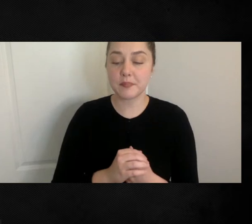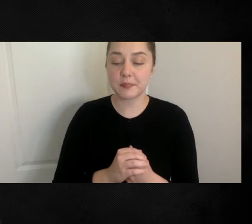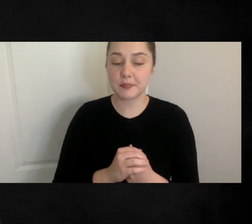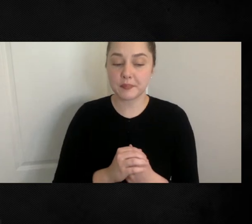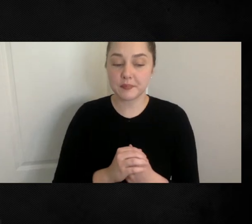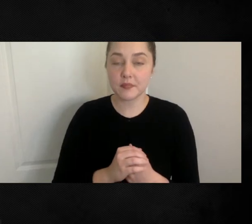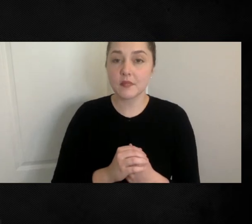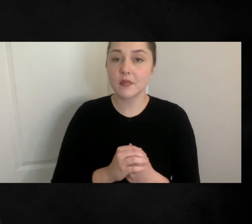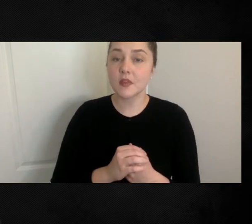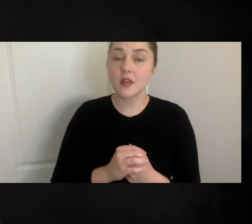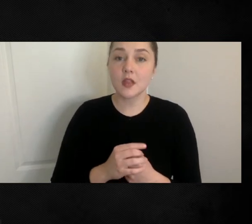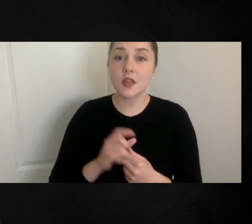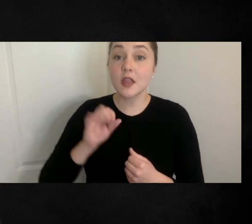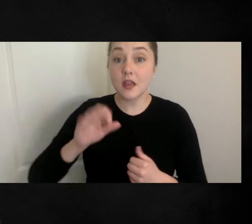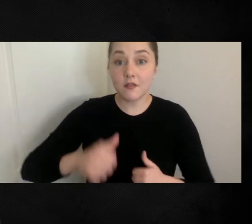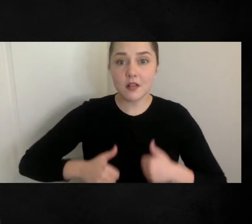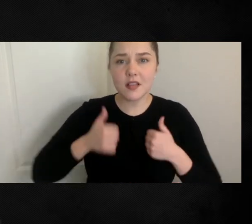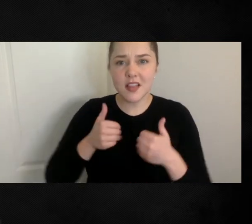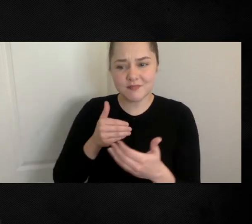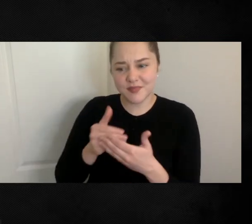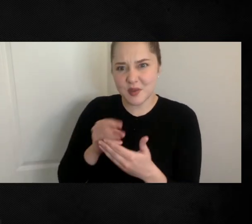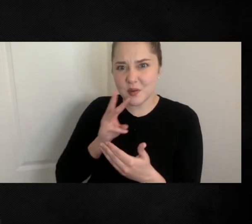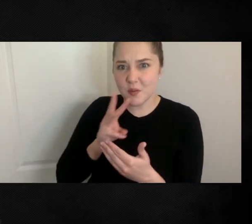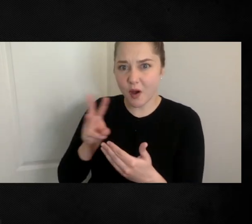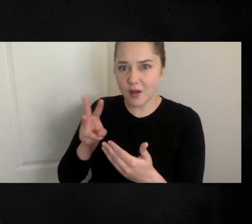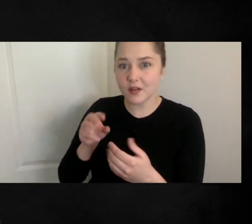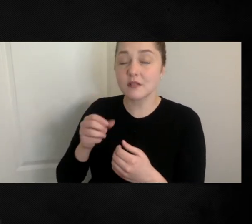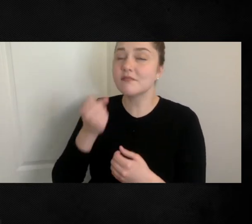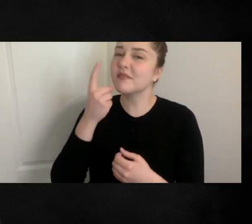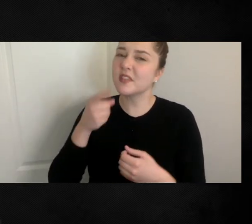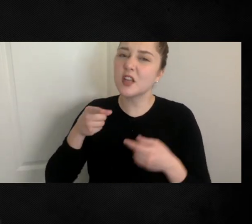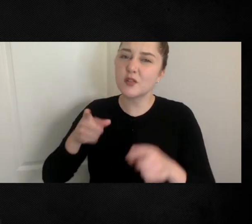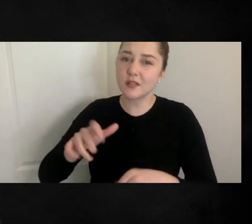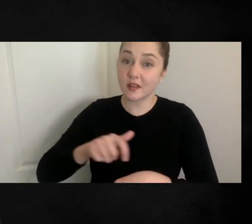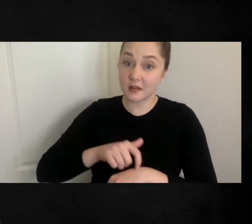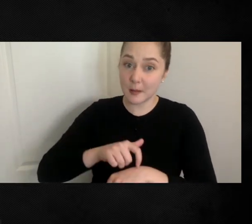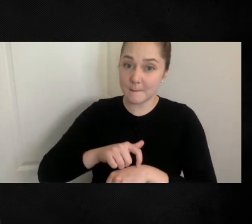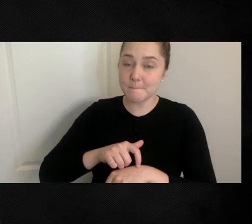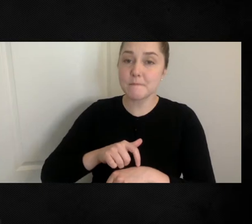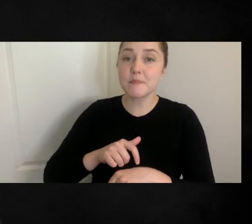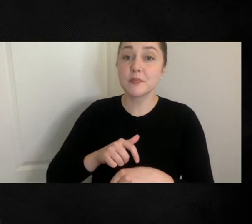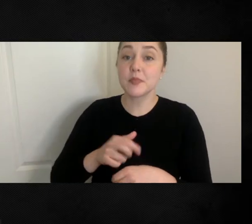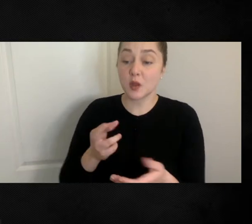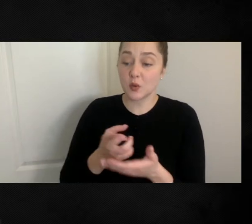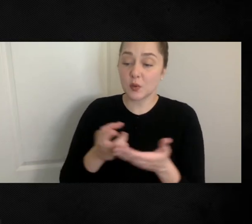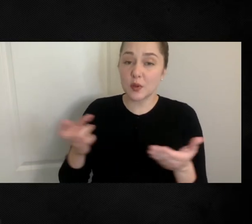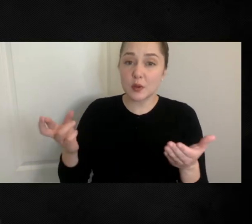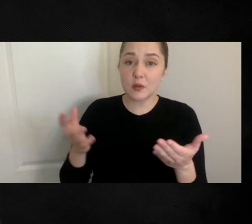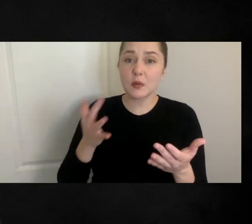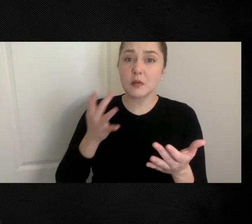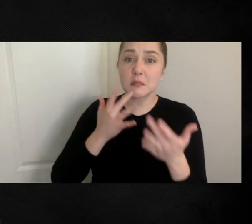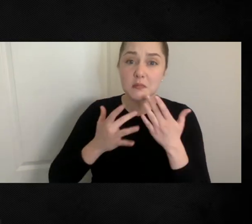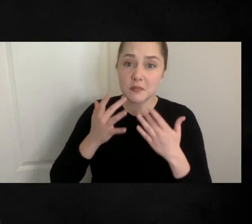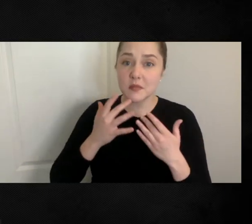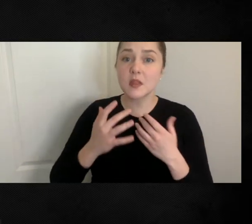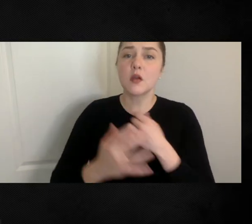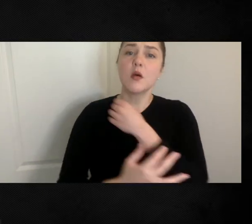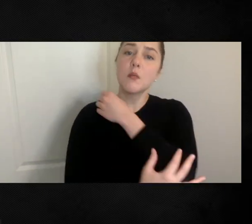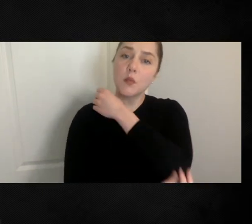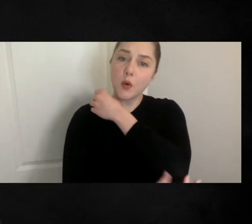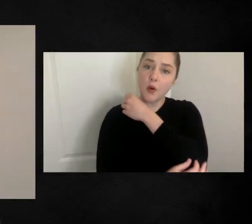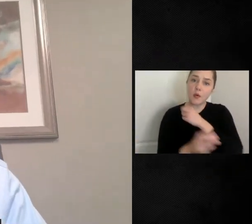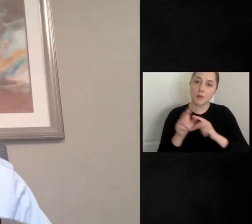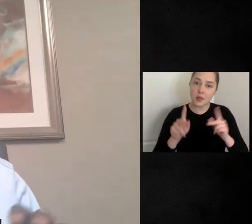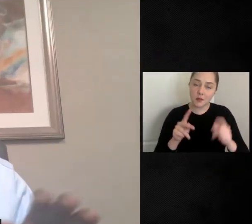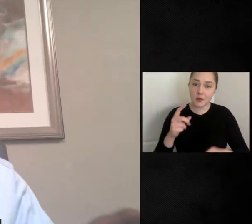You lived on the water's edge because during this period, limited resource poor people, blacks and browns,